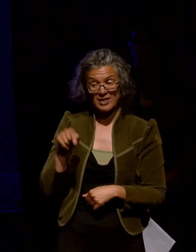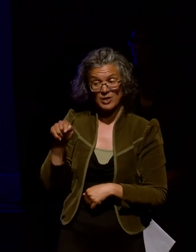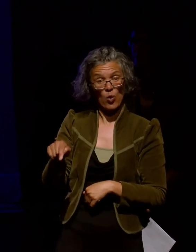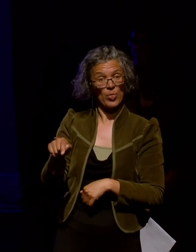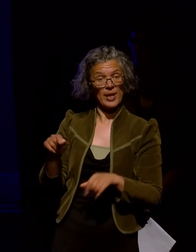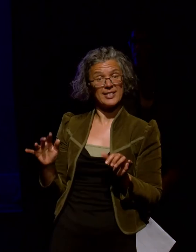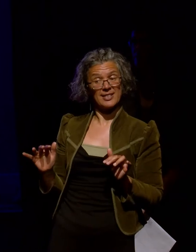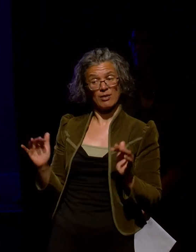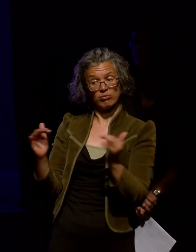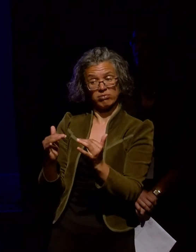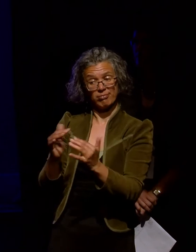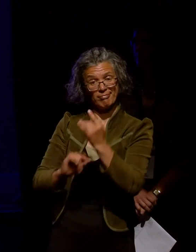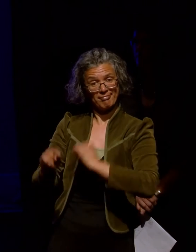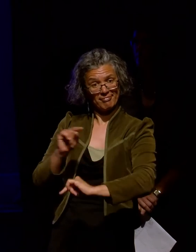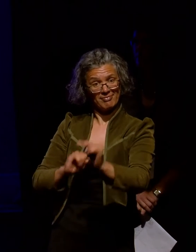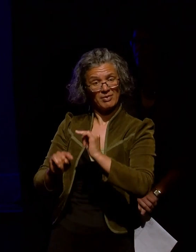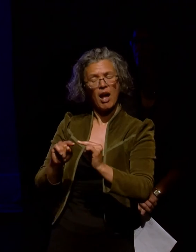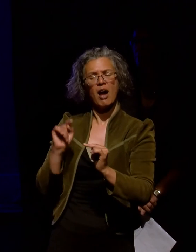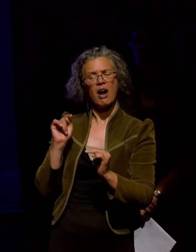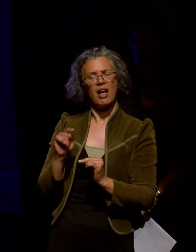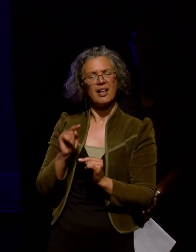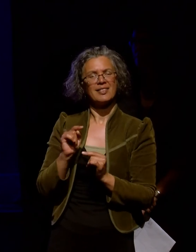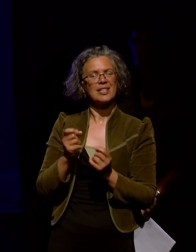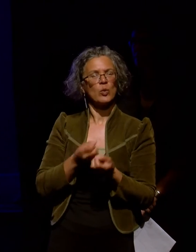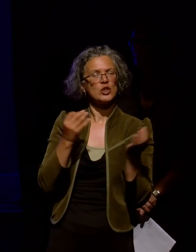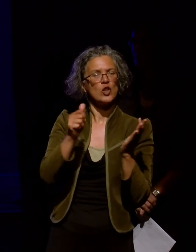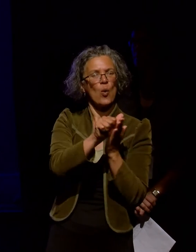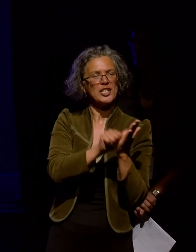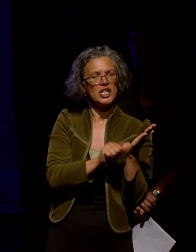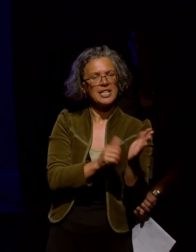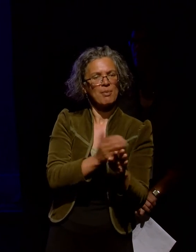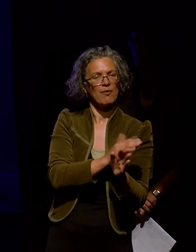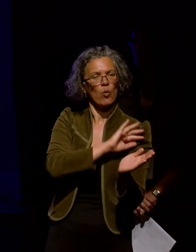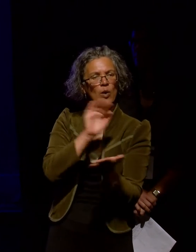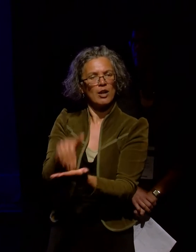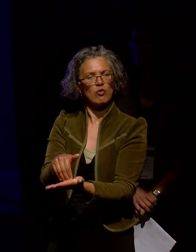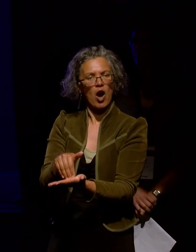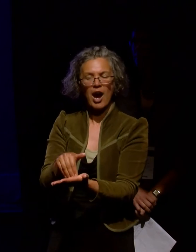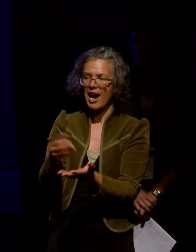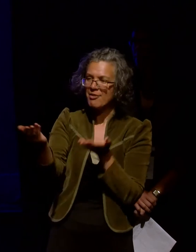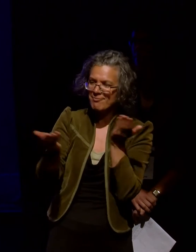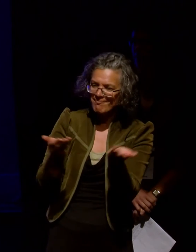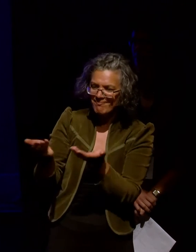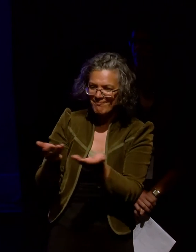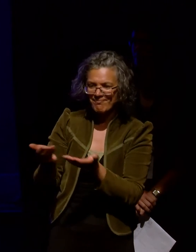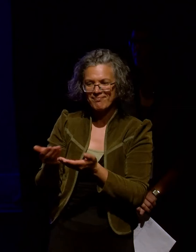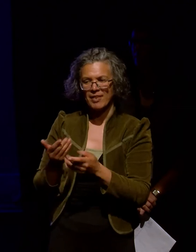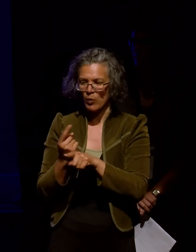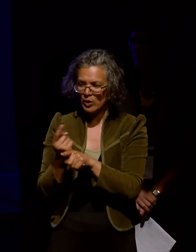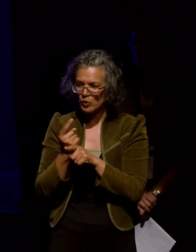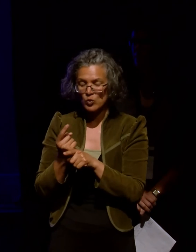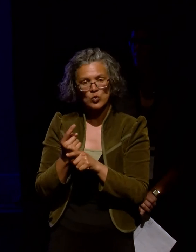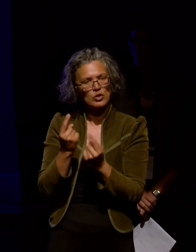together but was extremely useful and allowed different project solutions to comparable problems to be explored in detail.